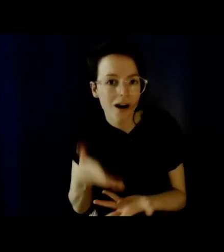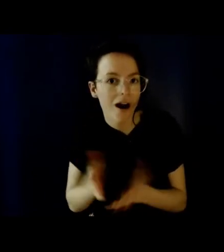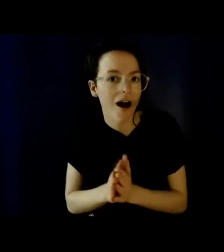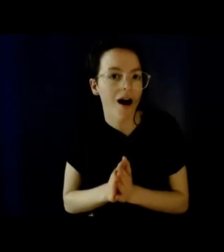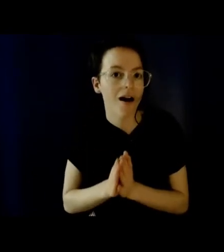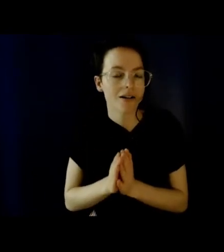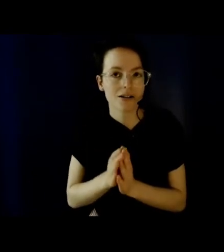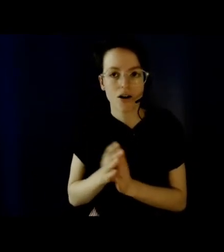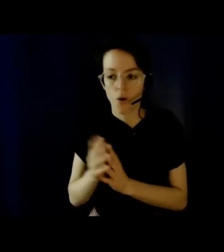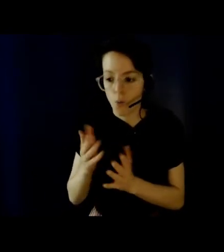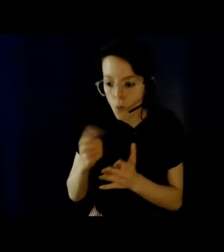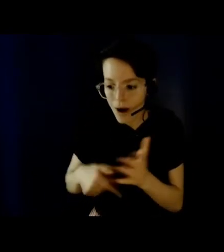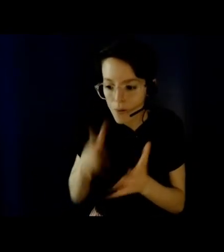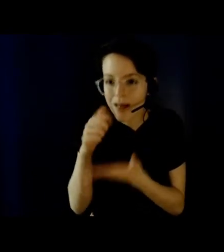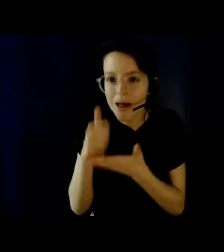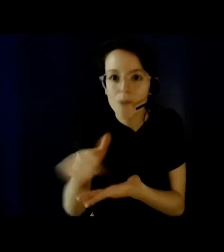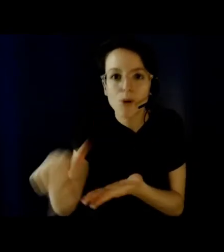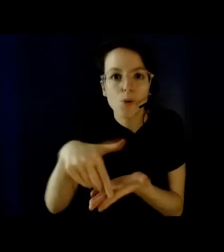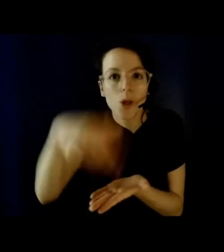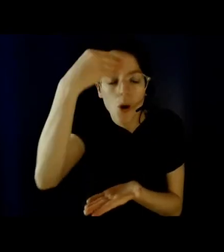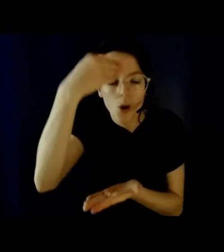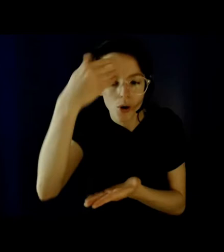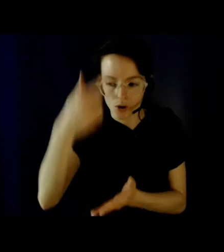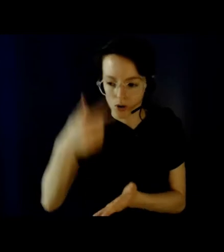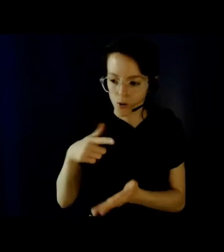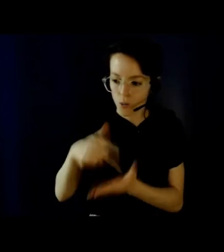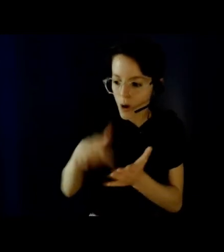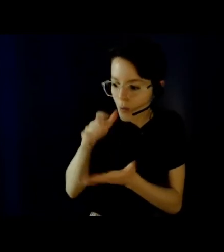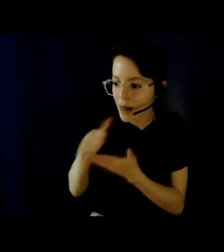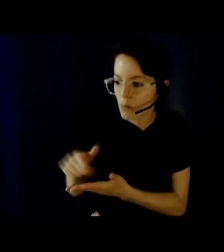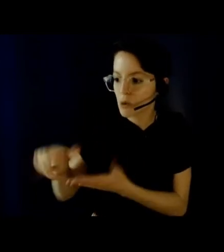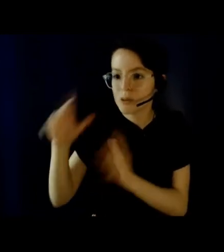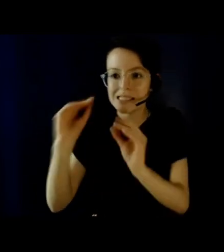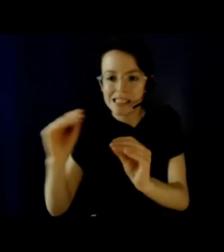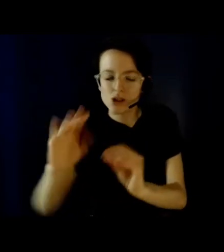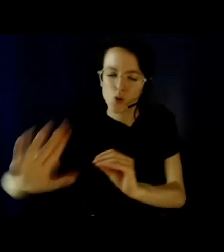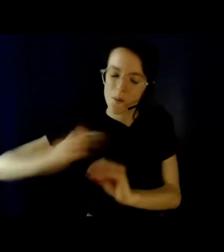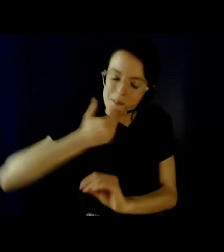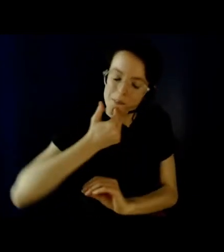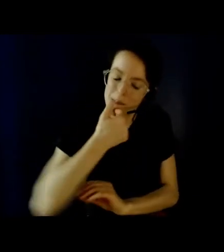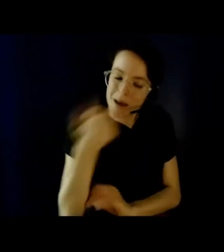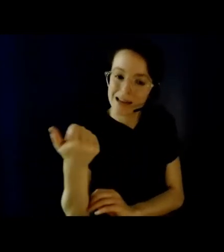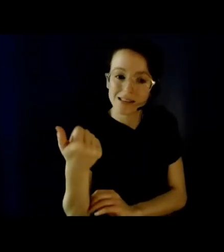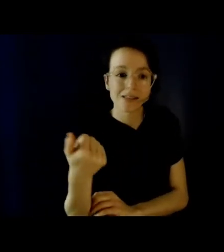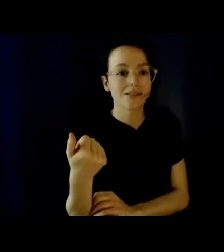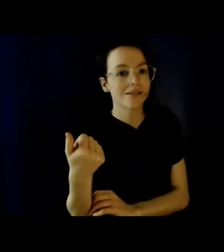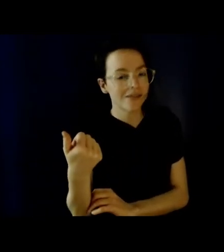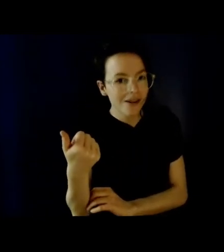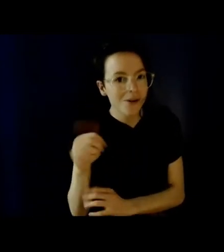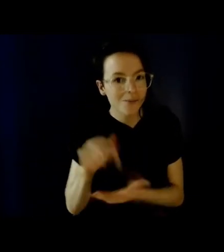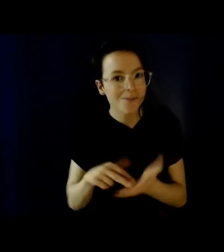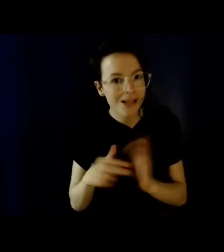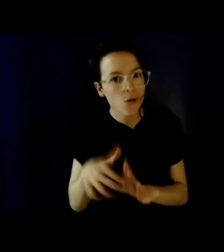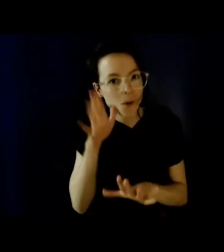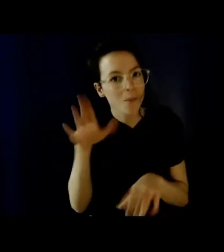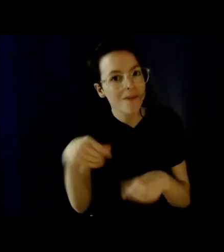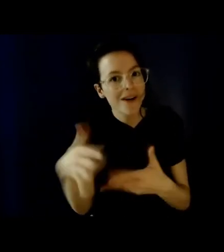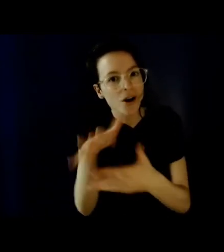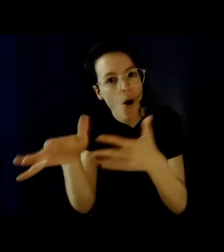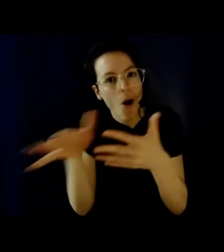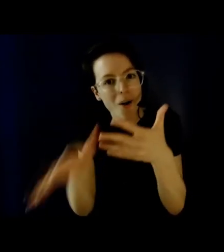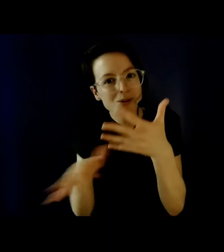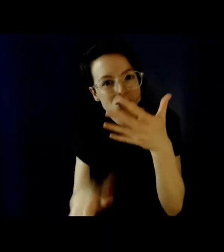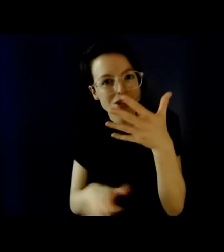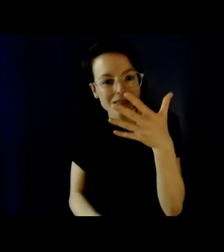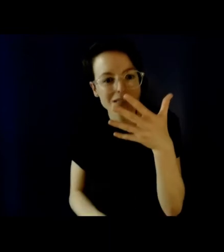enables instructors to do their job for the absolute best of their abilities. And that would include options, a range of options for course delivery, because